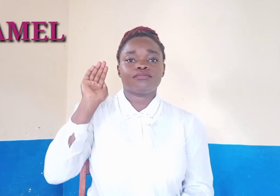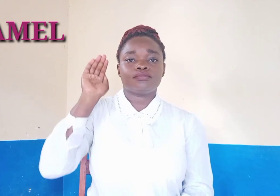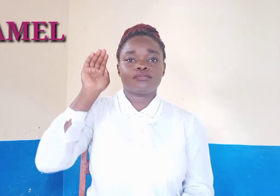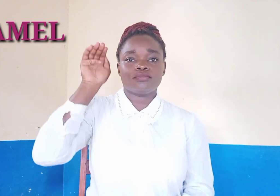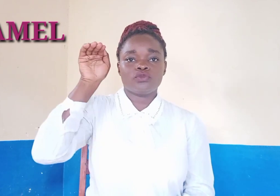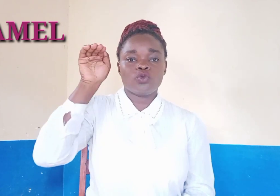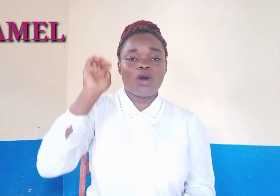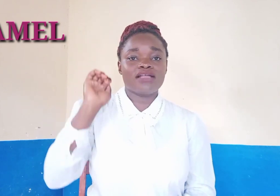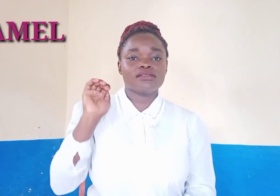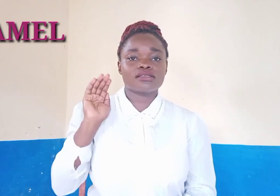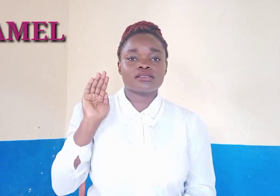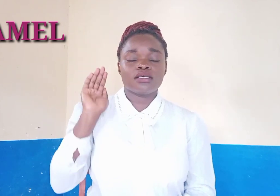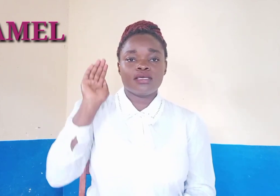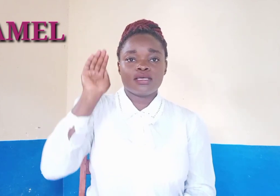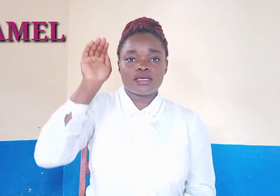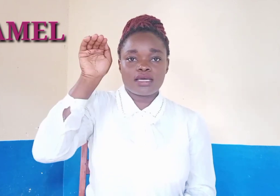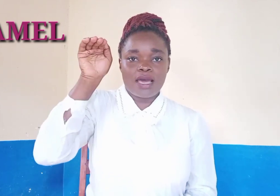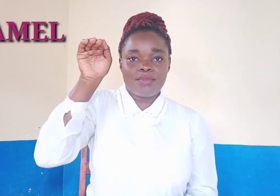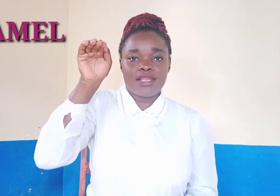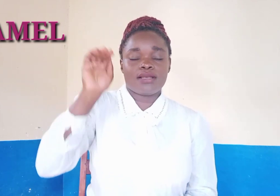once, camel